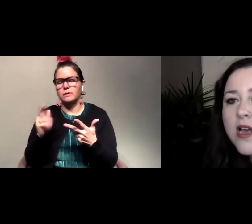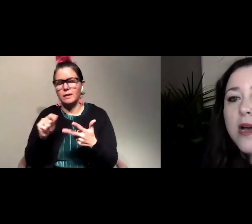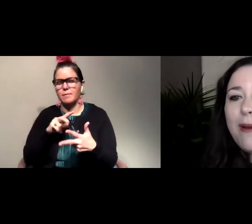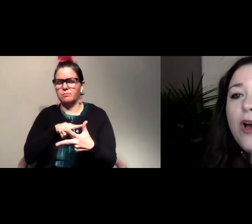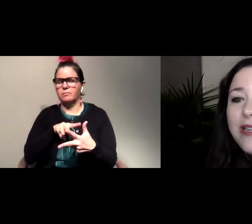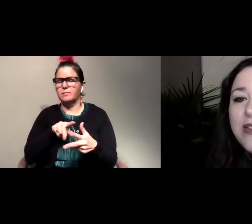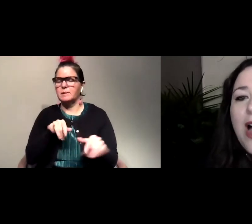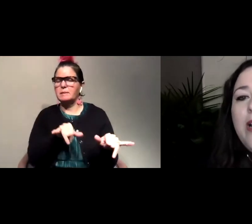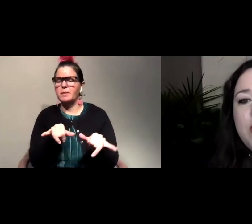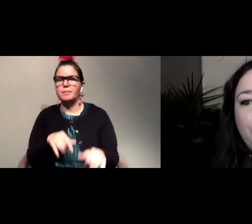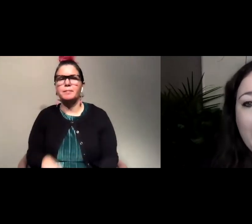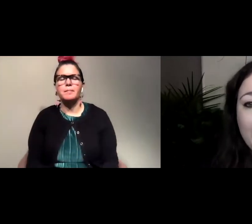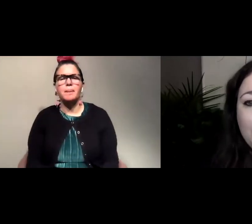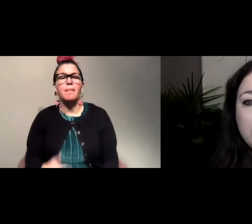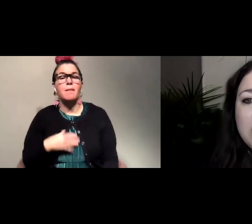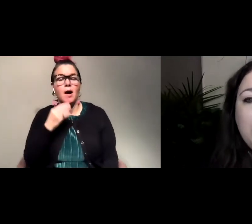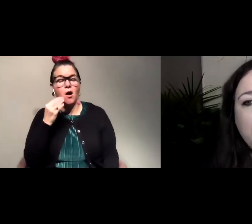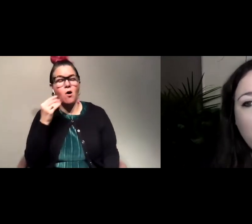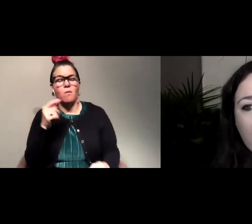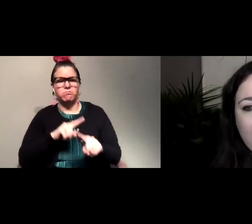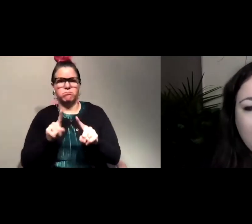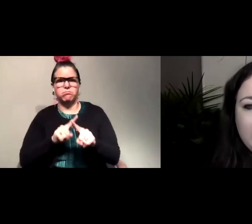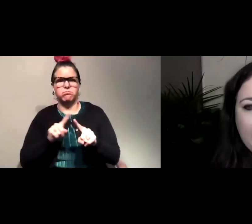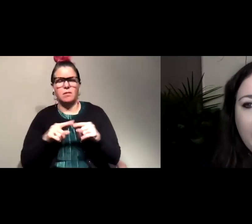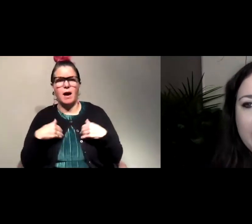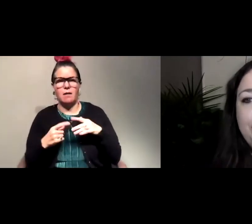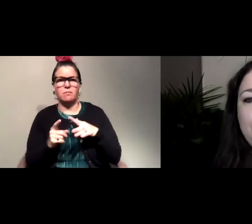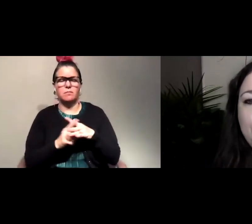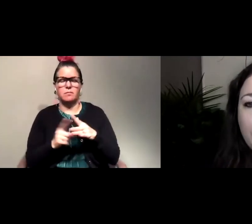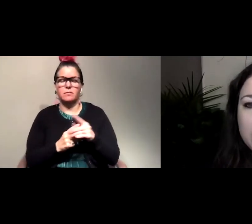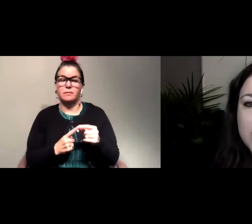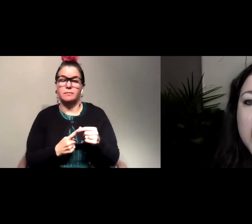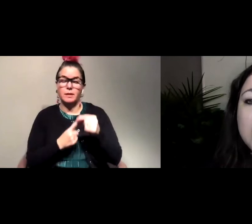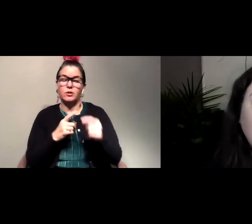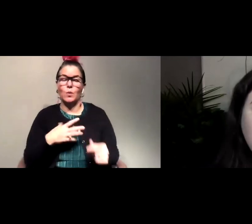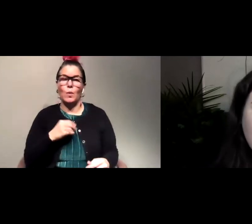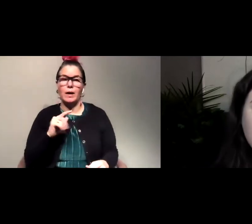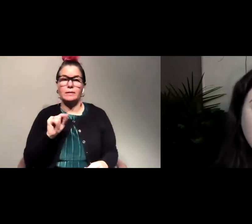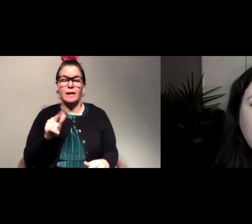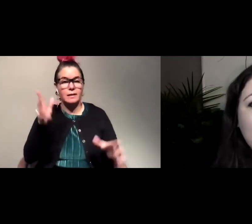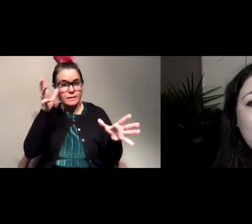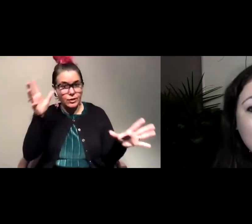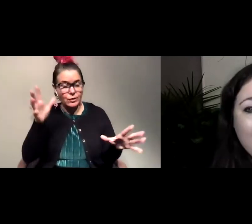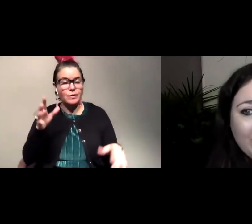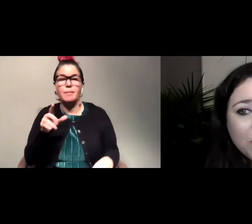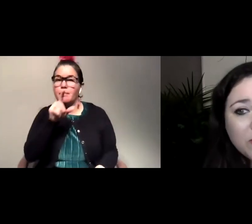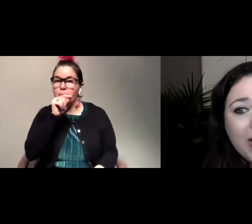this my home gets a lot of different animals especially white-tailed deer and different birds sometimes we find baby animals by